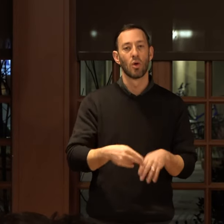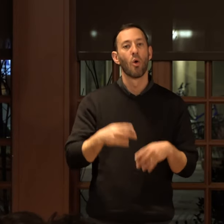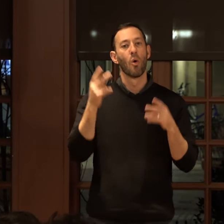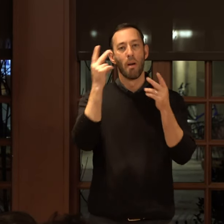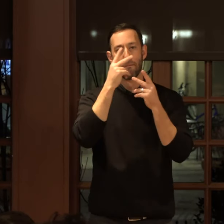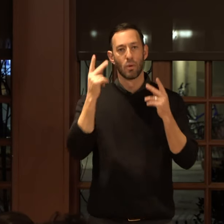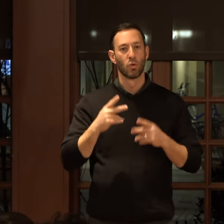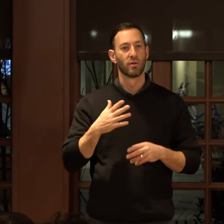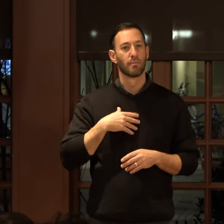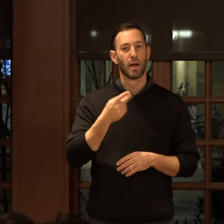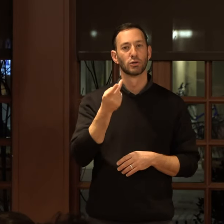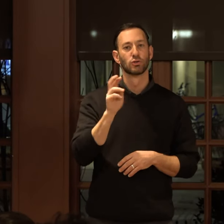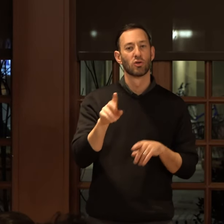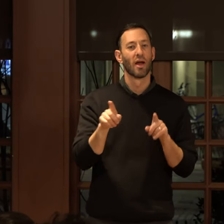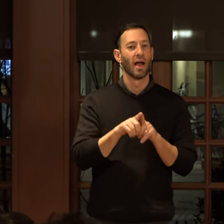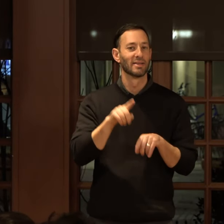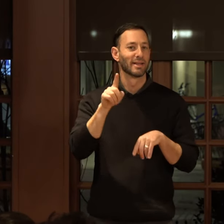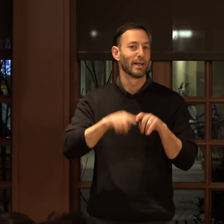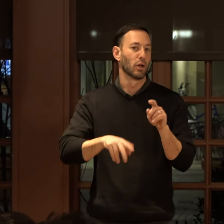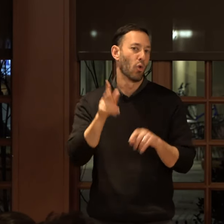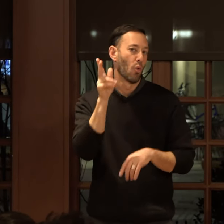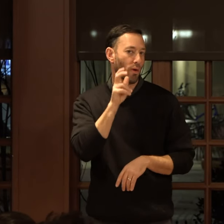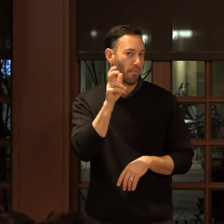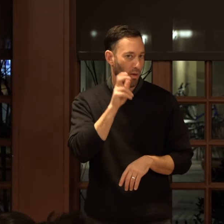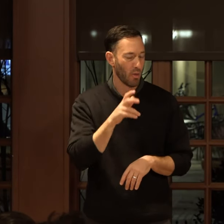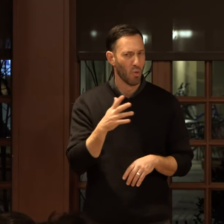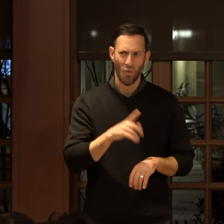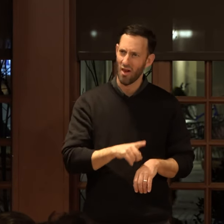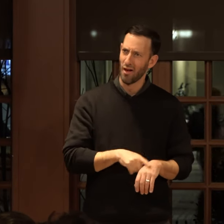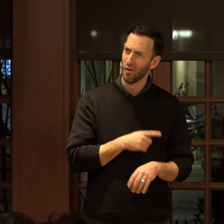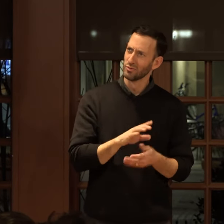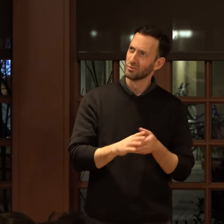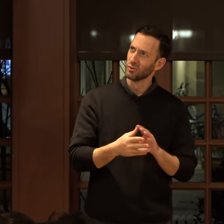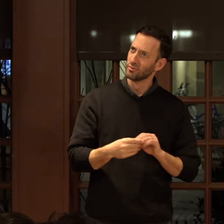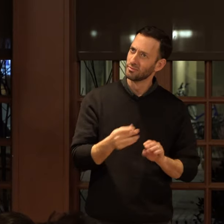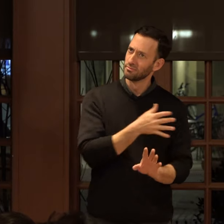My Gender as Inaudible. That was a long story.